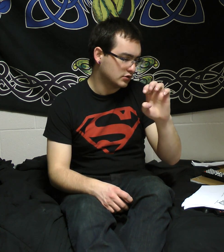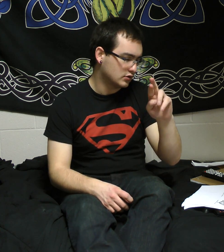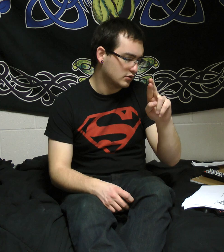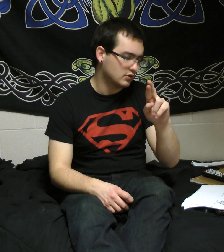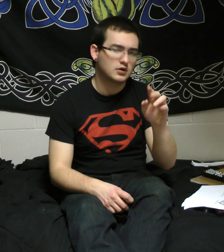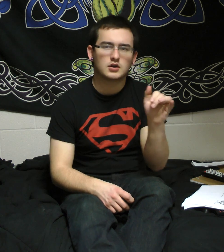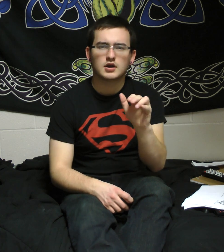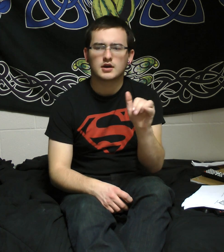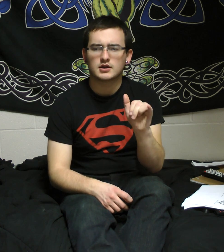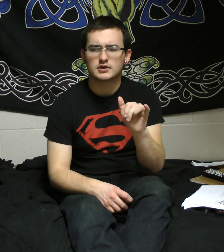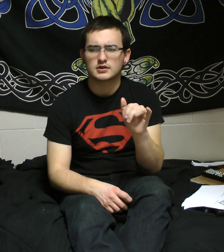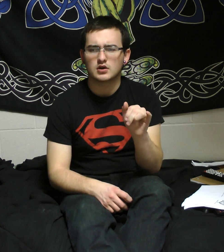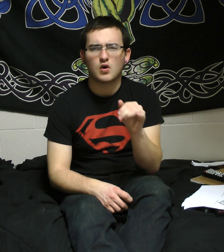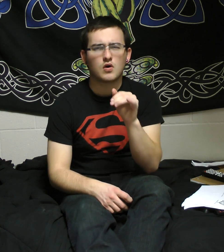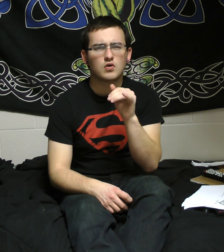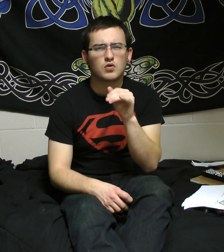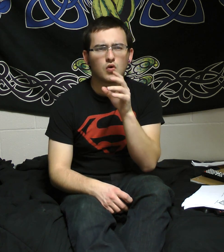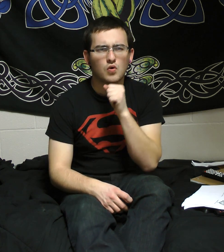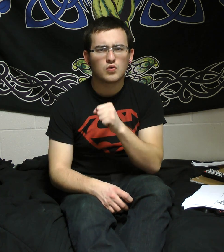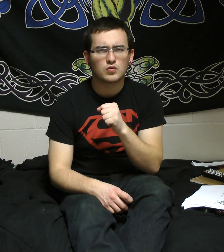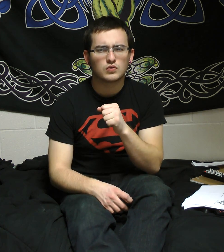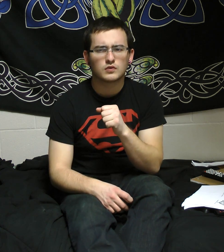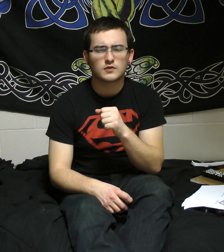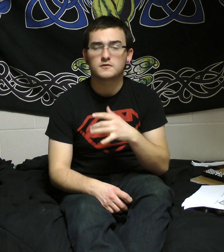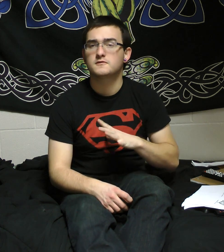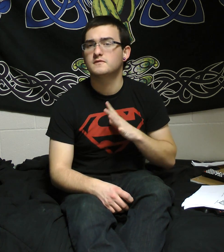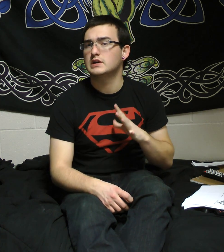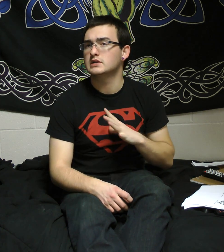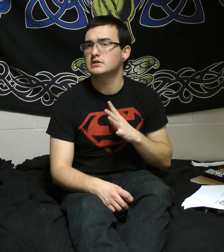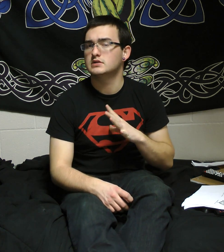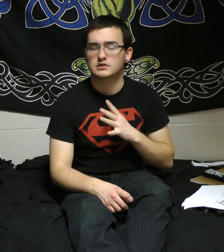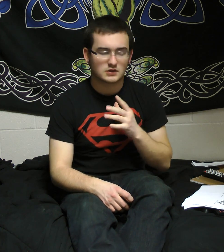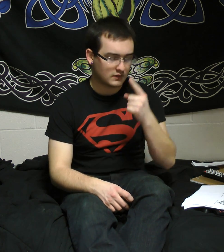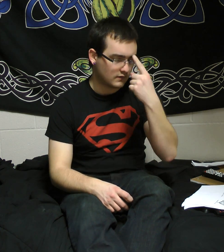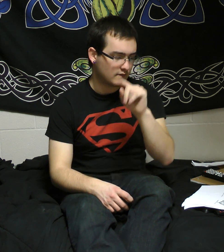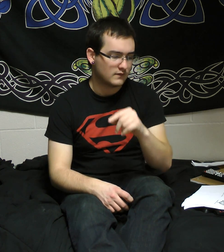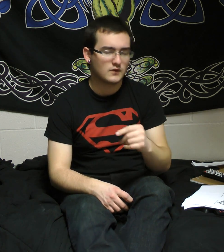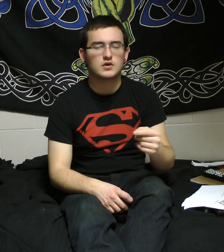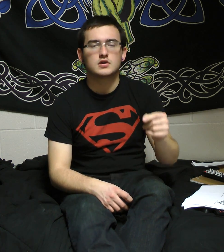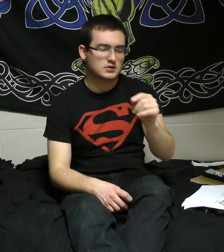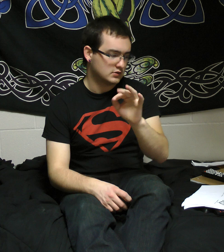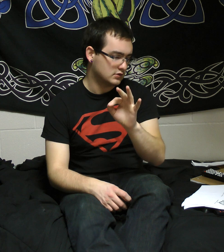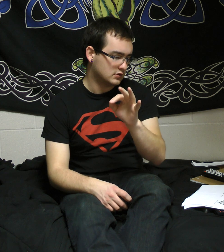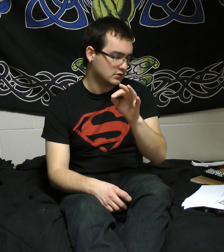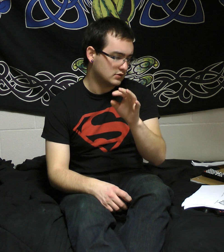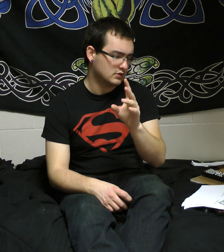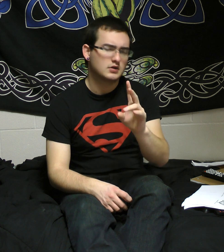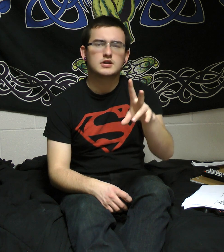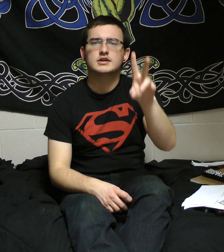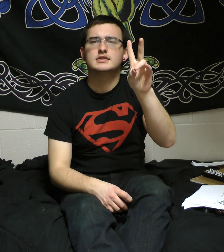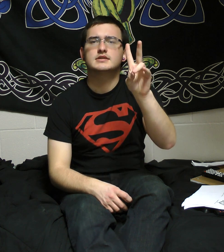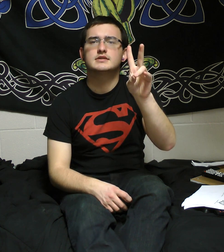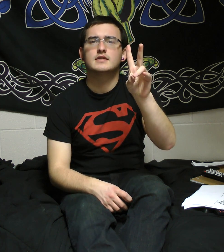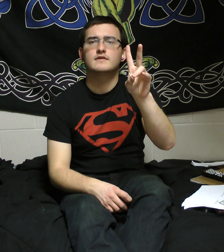It's a quarter after one, I'm all alone and And I need you now